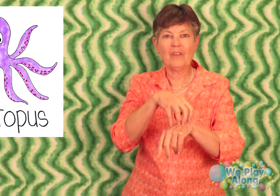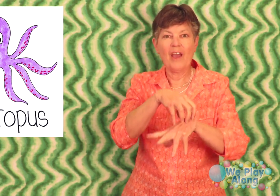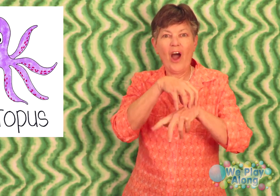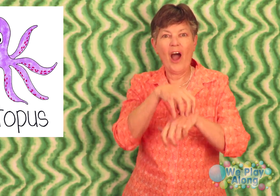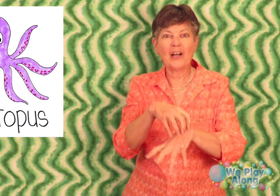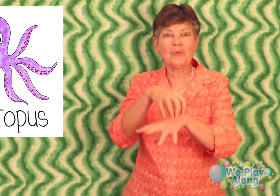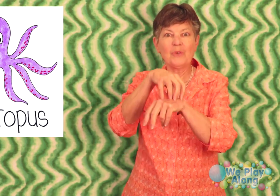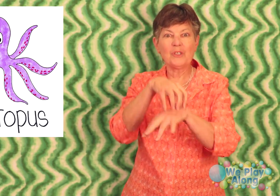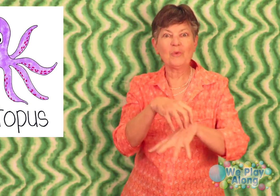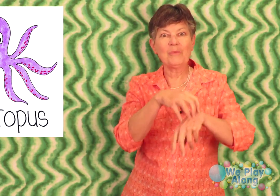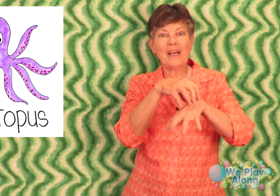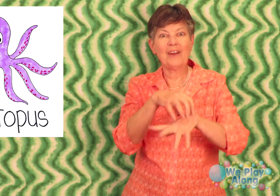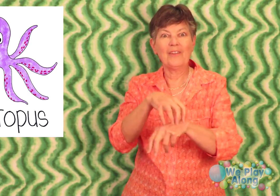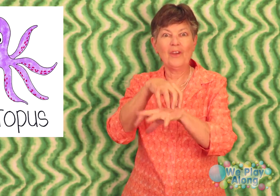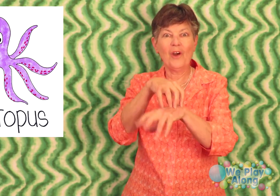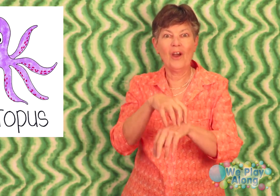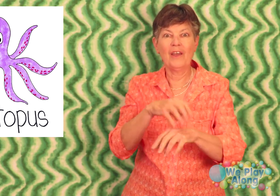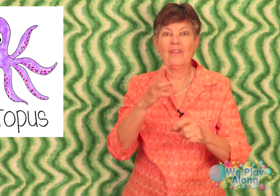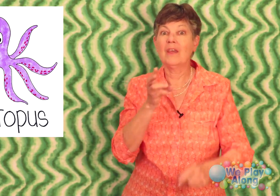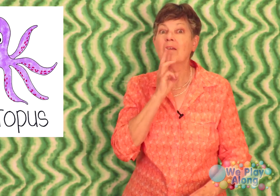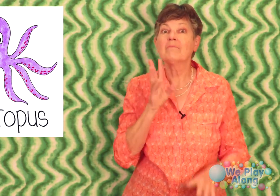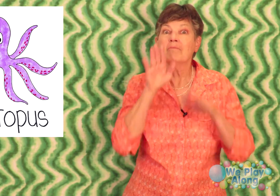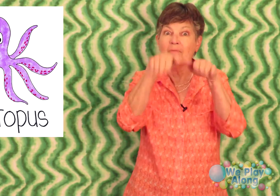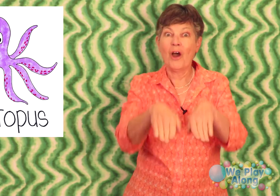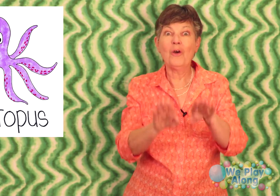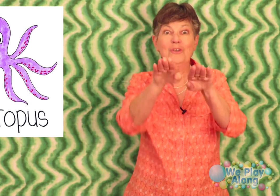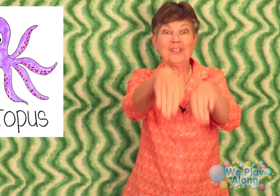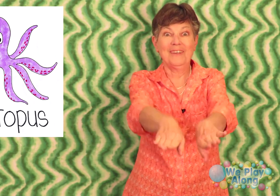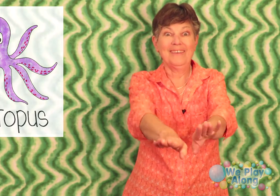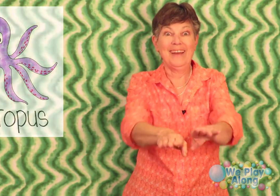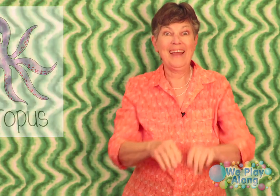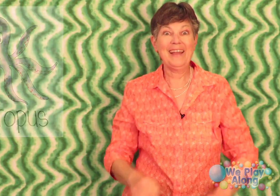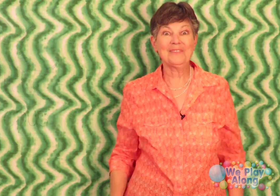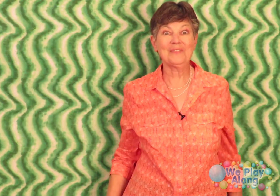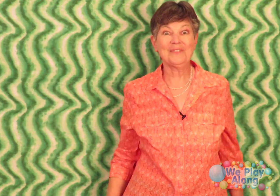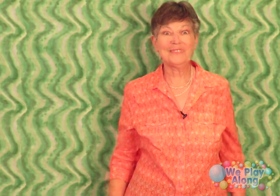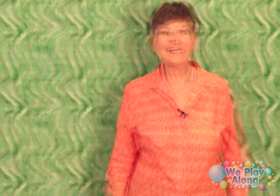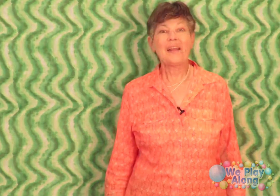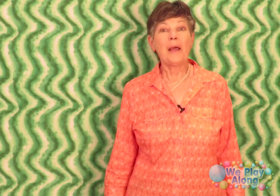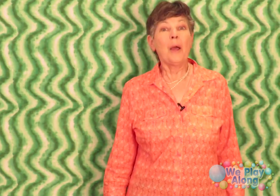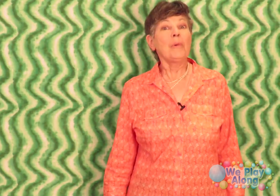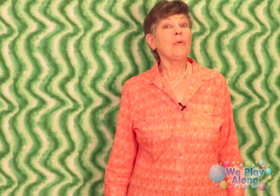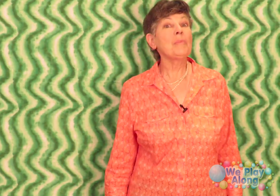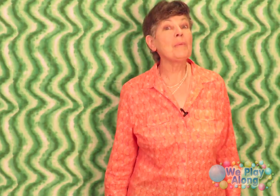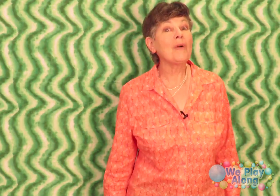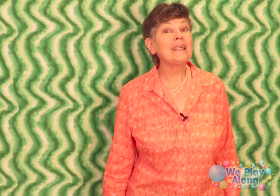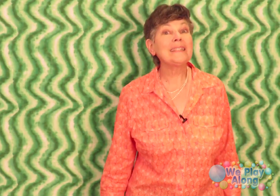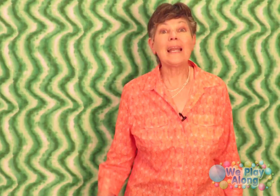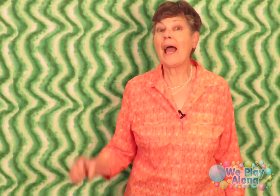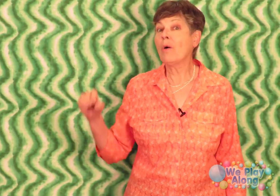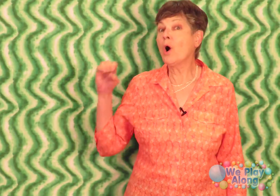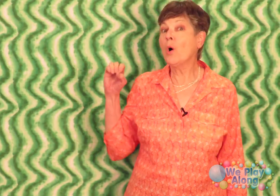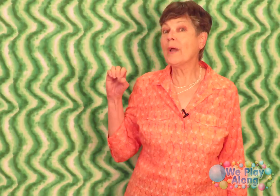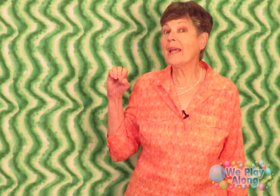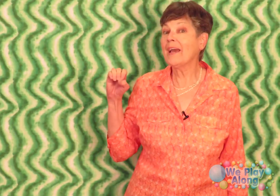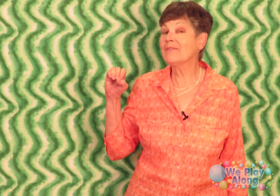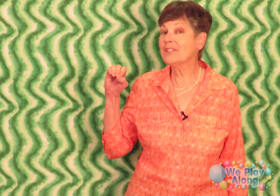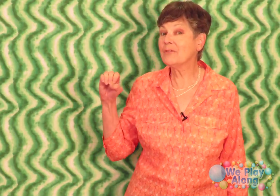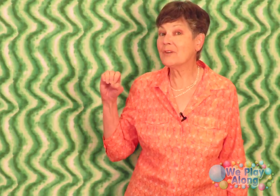be the octopus swims out in the in the ocean right but remember I said how oh can have different